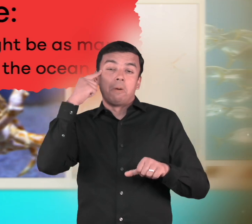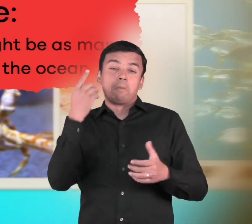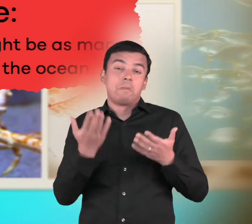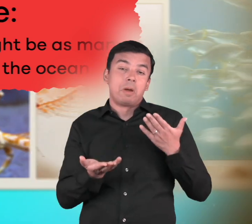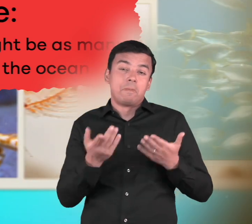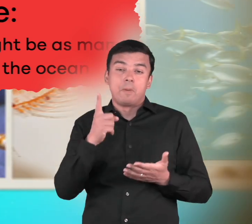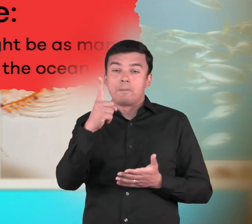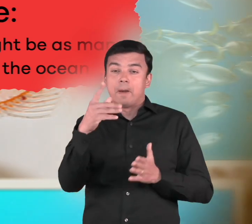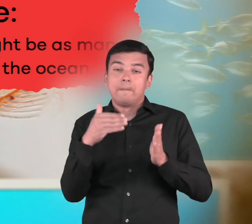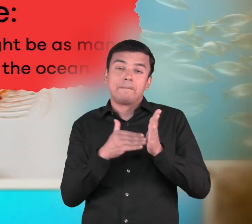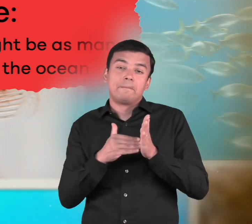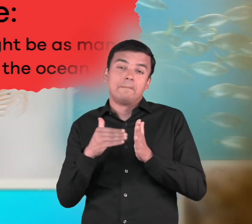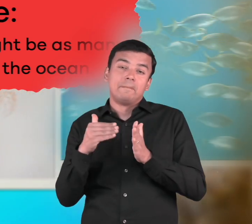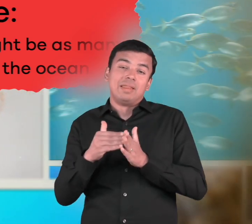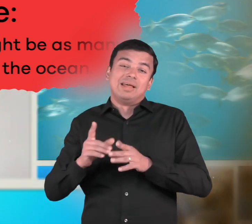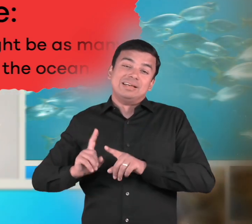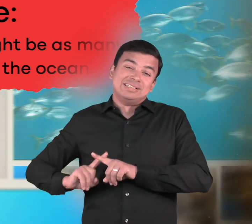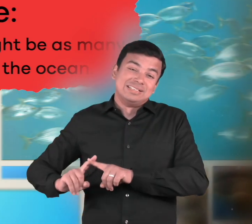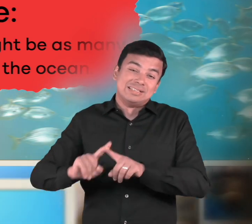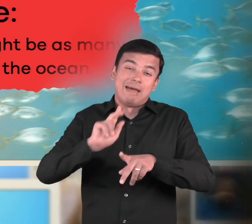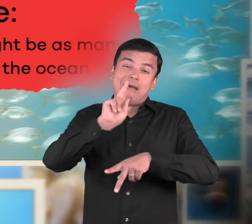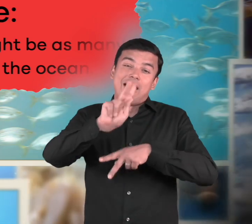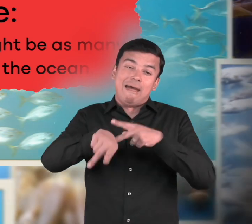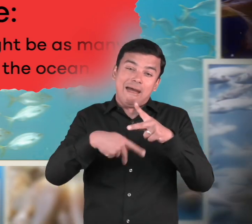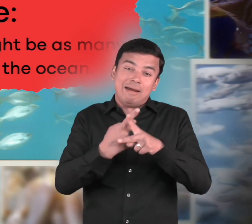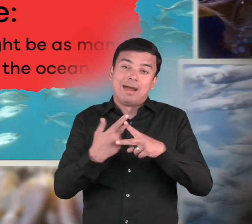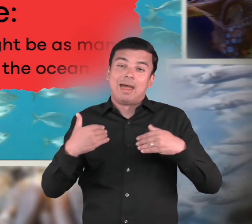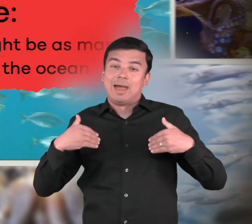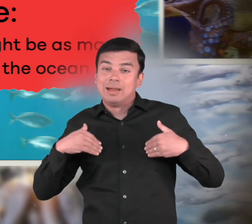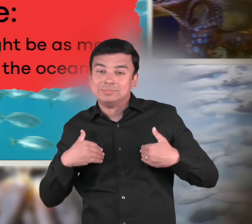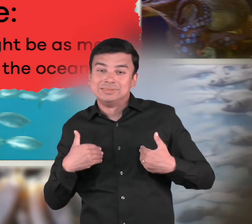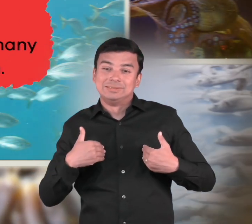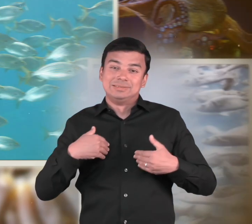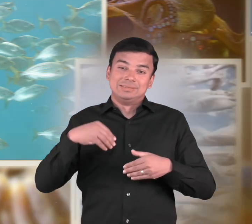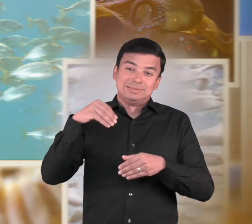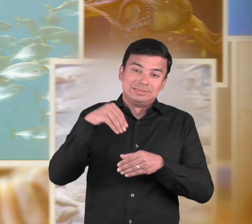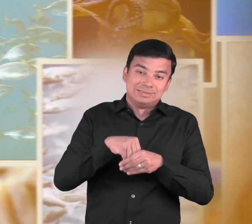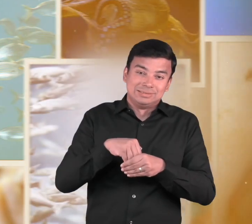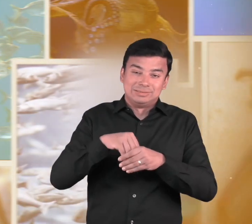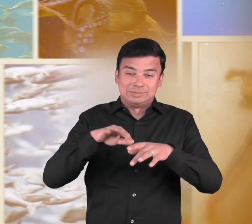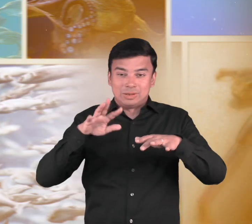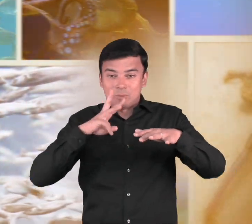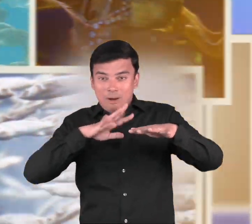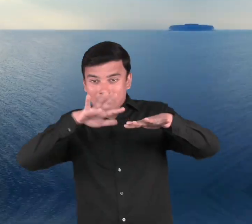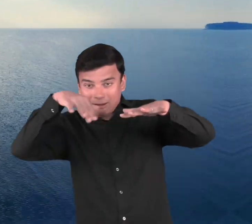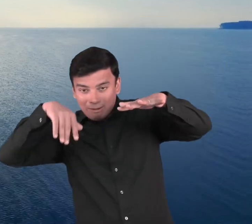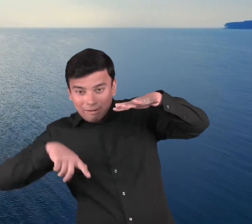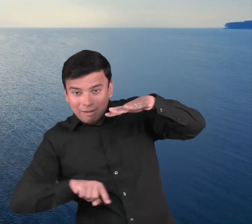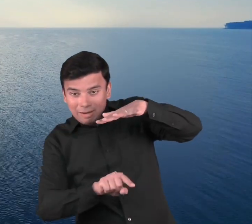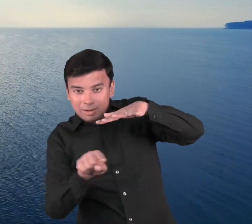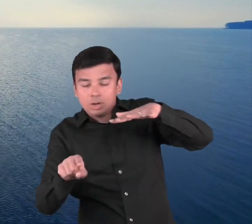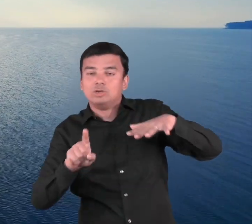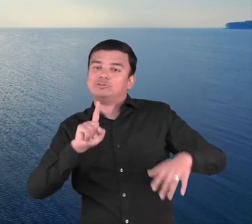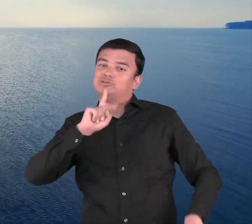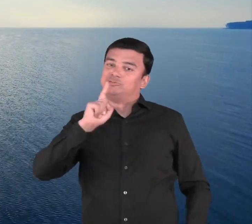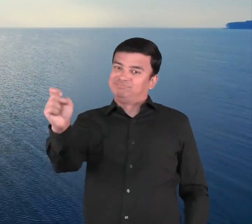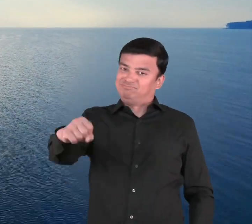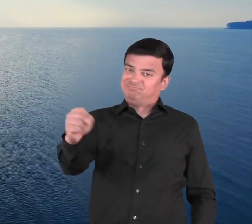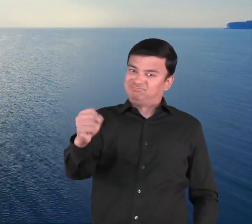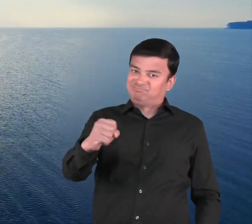,000,000 species living in the ocean. True. The ocean is a cool part of